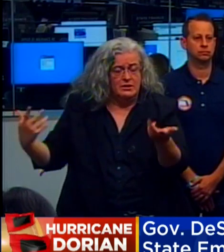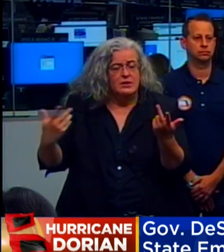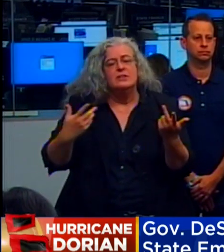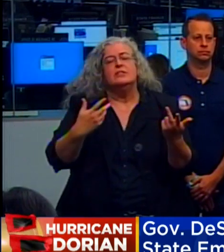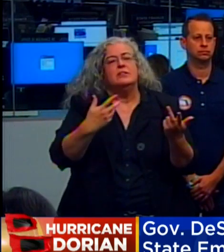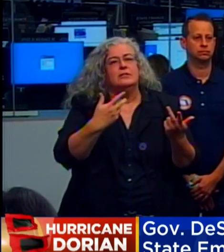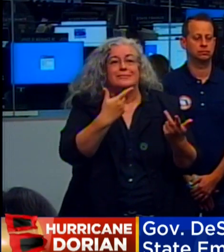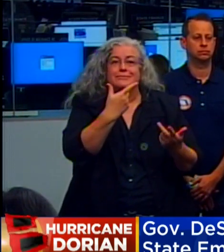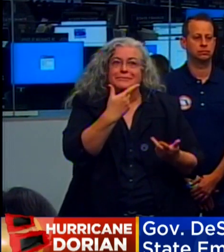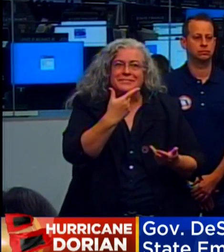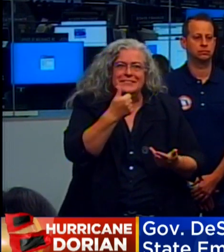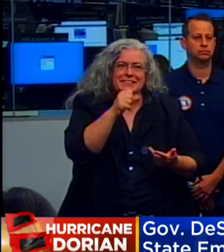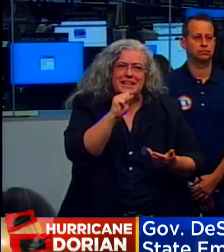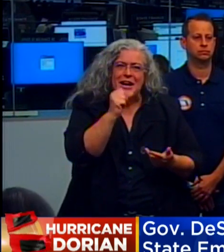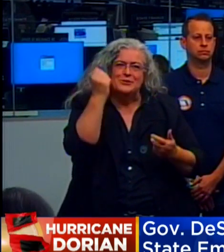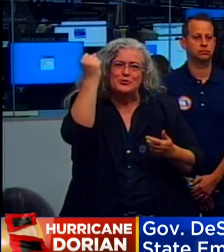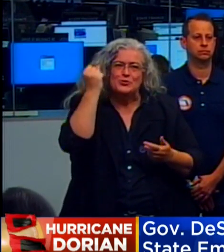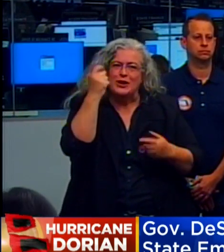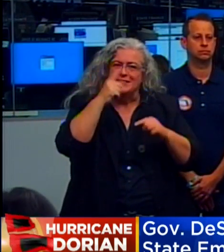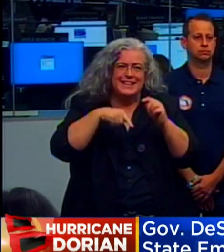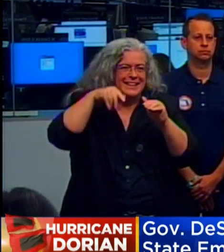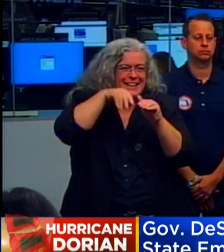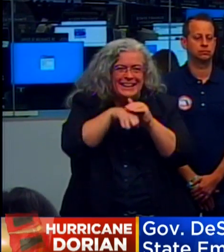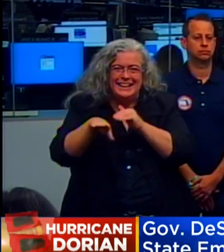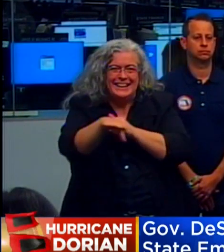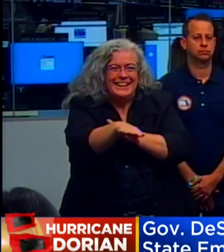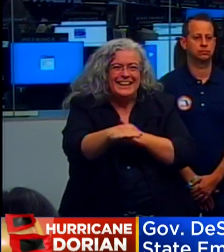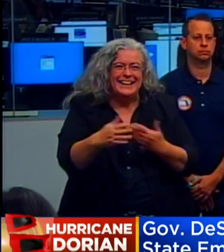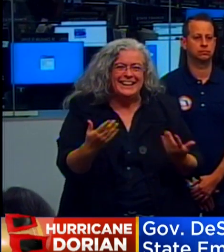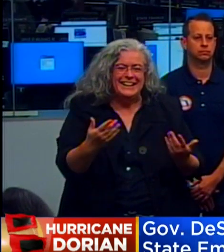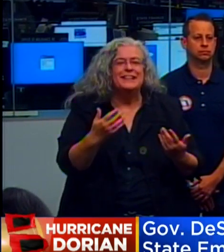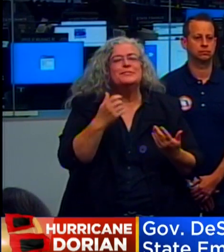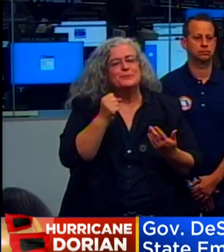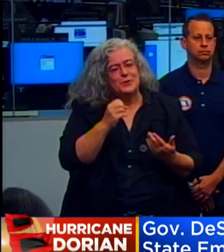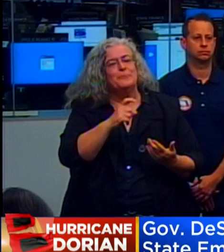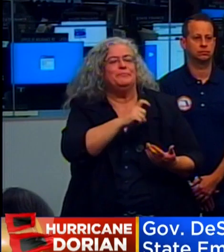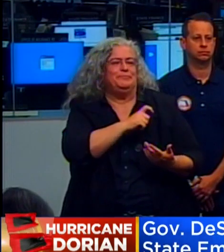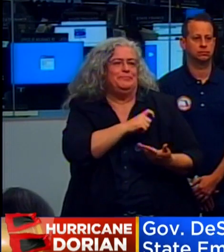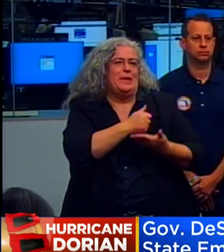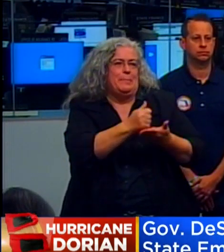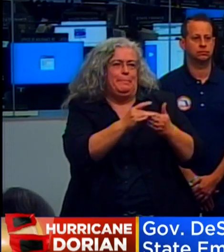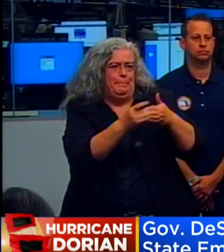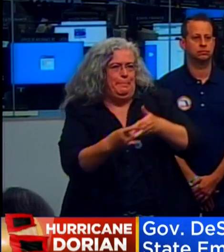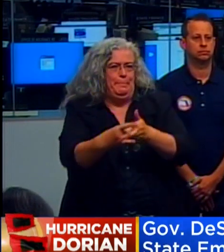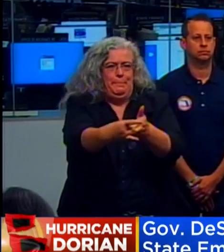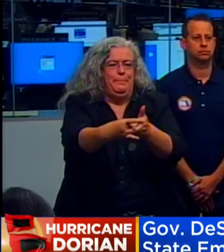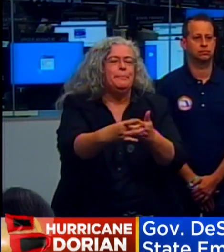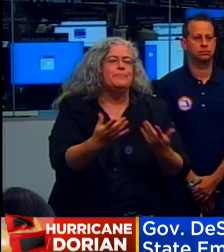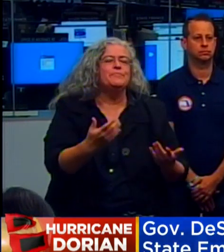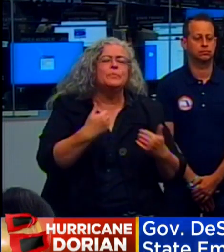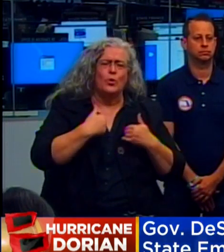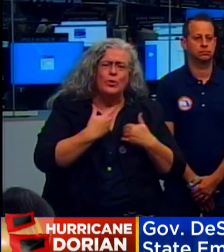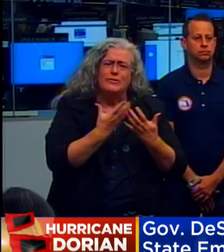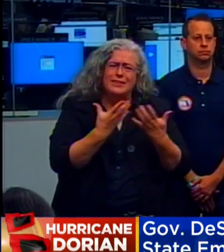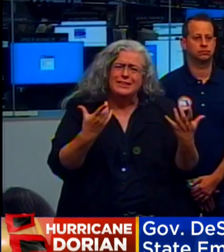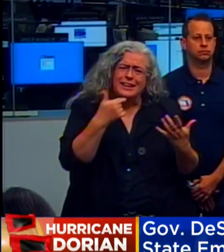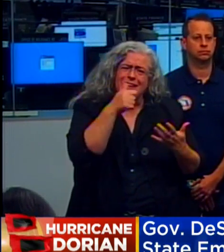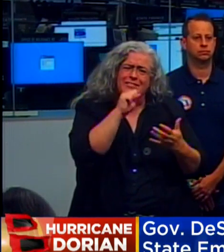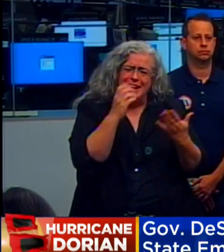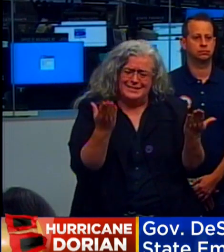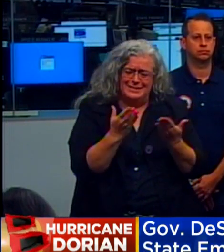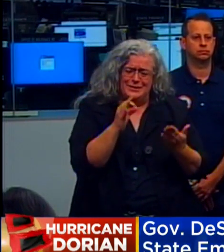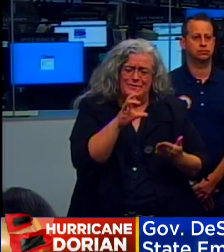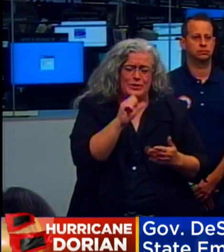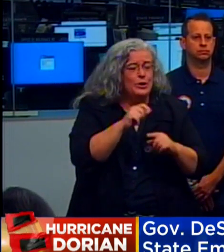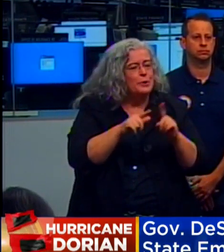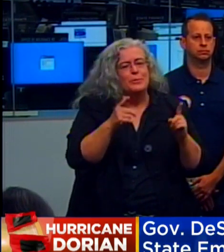gas supply. So we think those escorts will help with that. We have a lot of fuel in Florida. It's just we